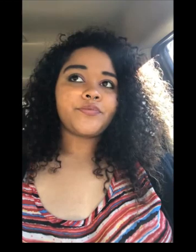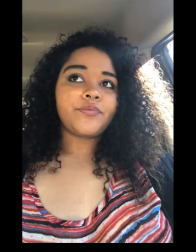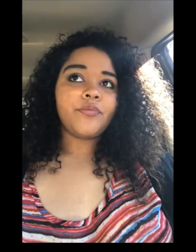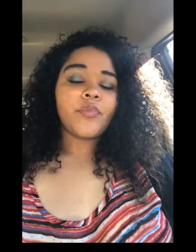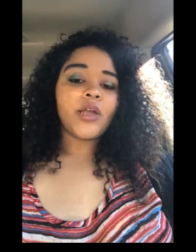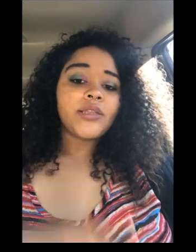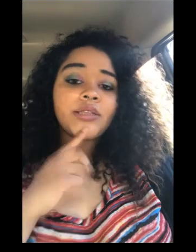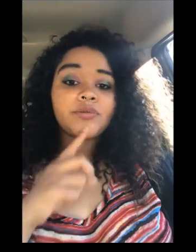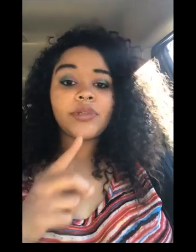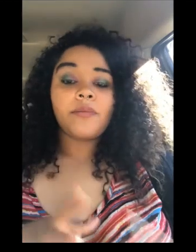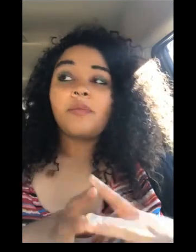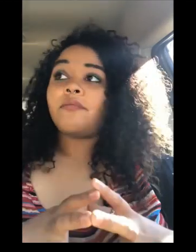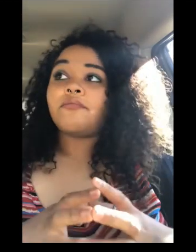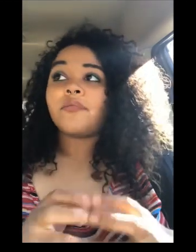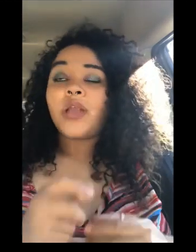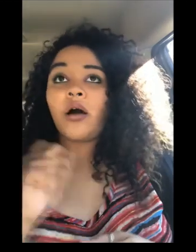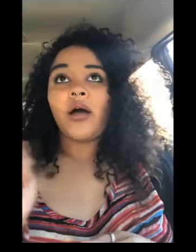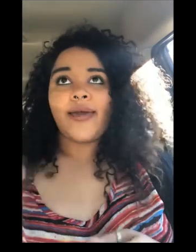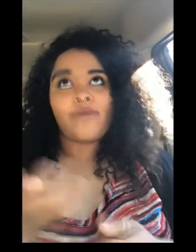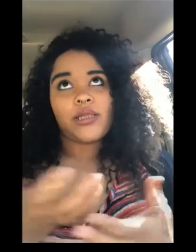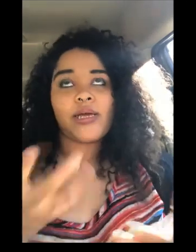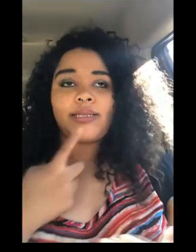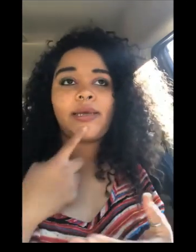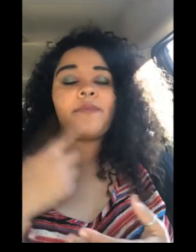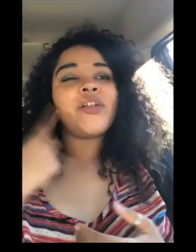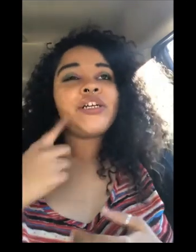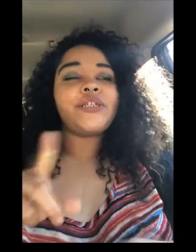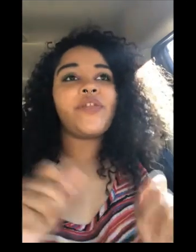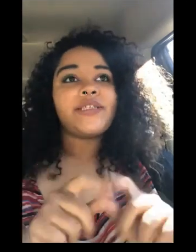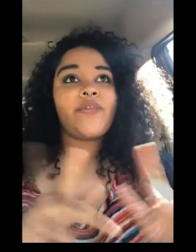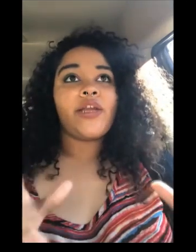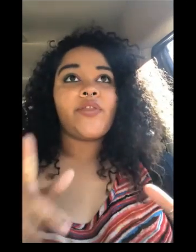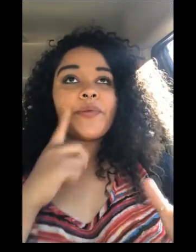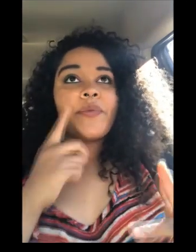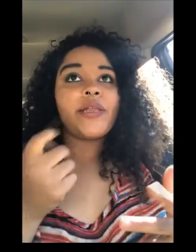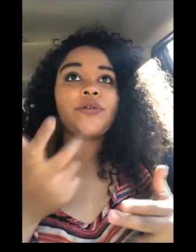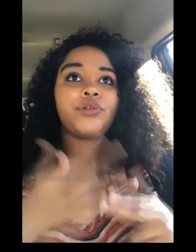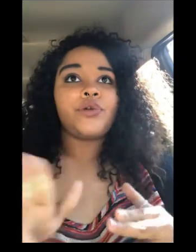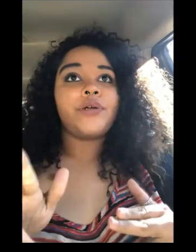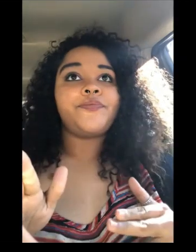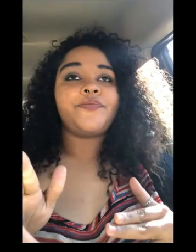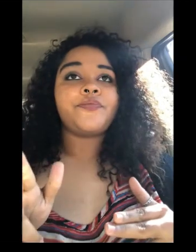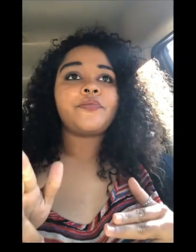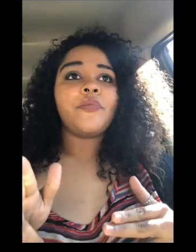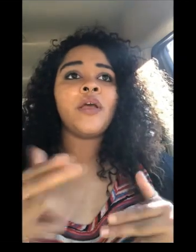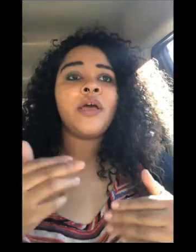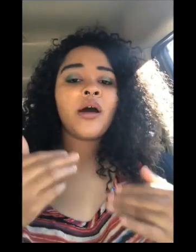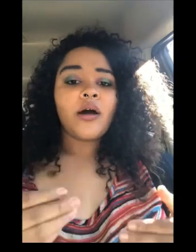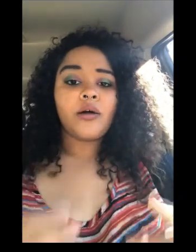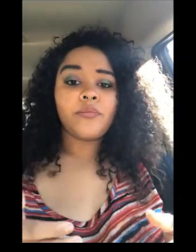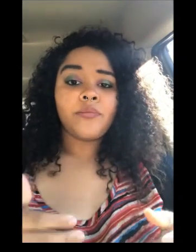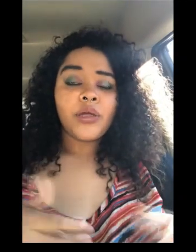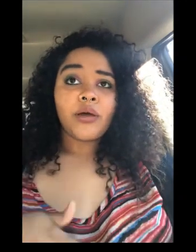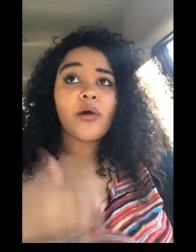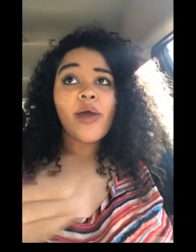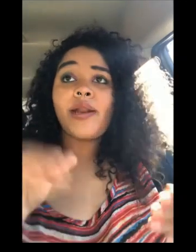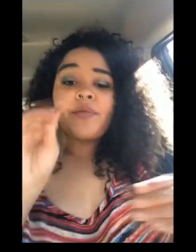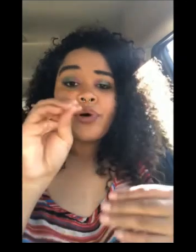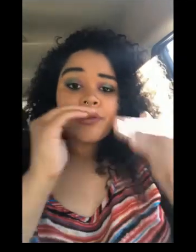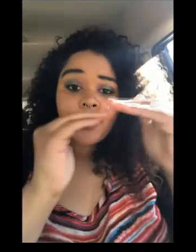um i think that's really not everything i had to say but just for this video i think i'm gonna make it a little short um go ahead and put in